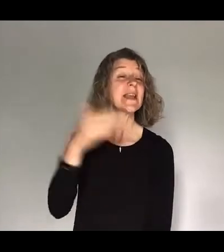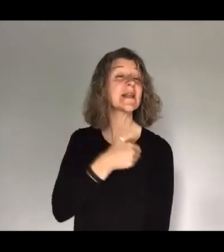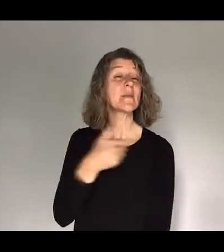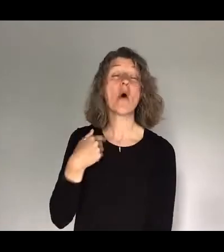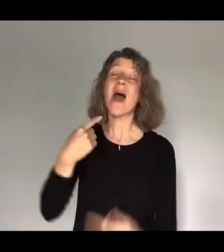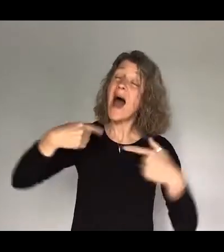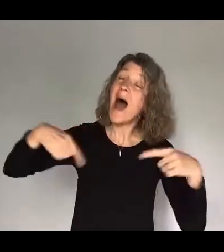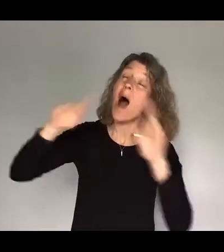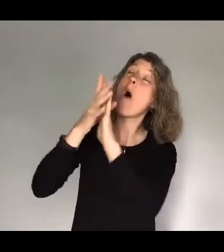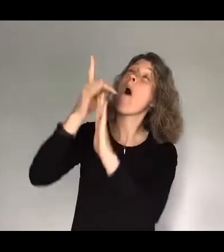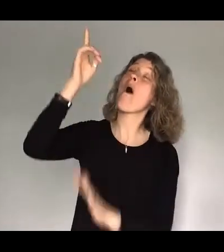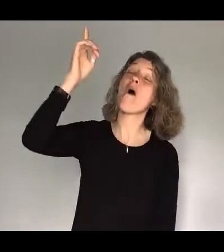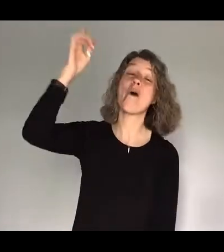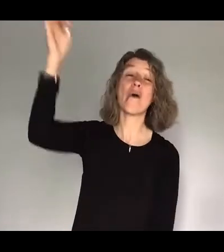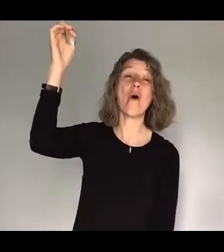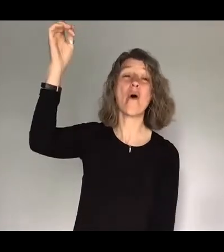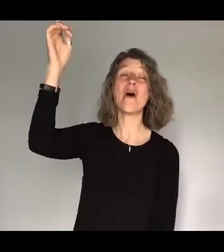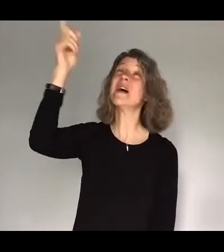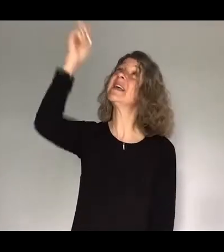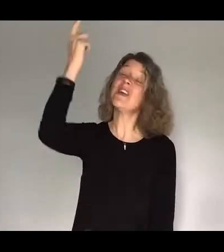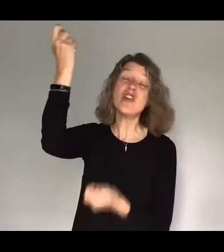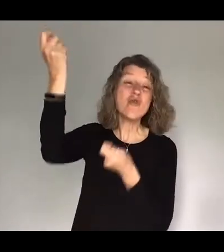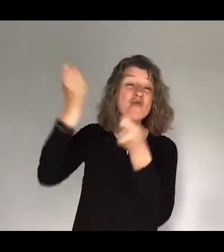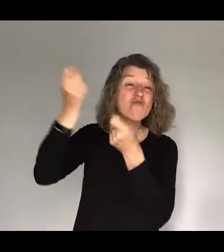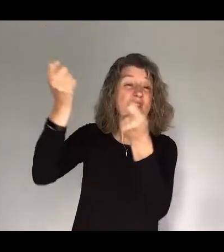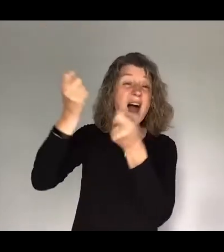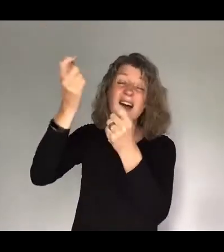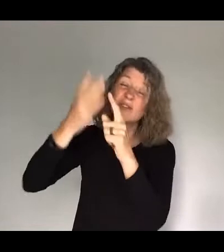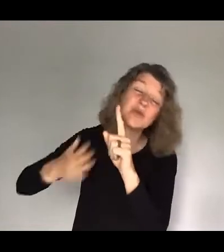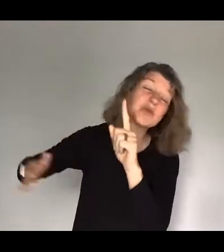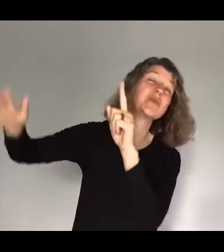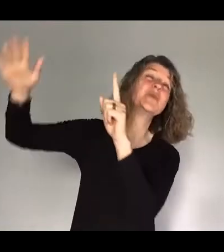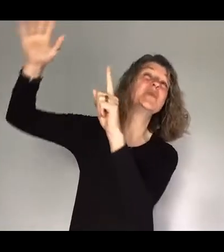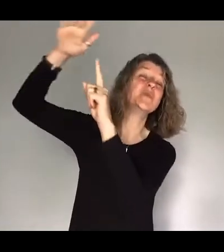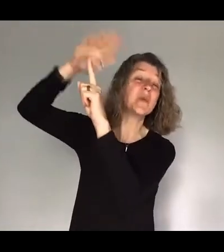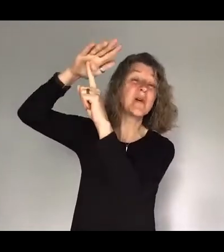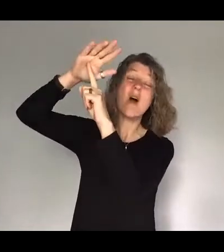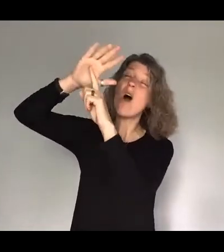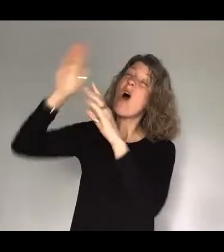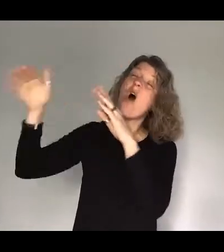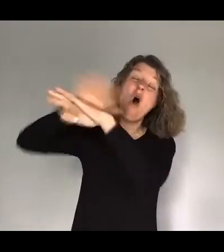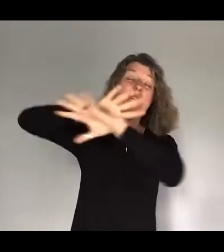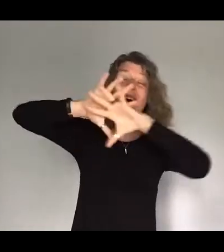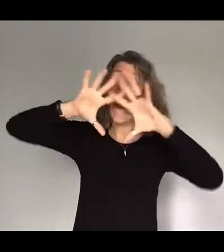who reigns above all, who reigns over every situation.